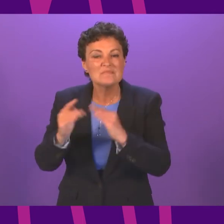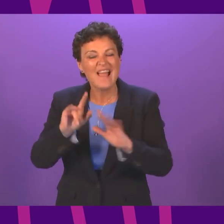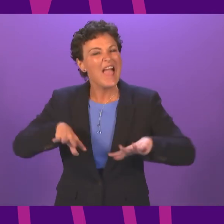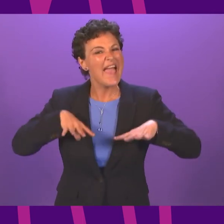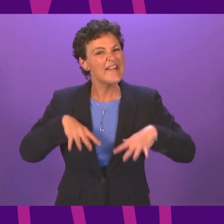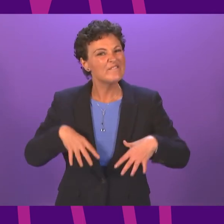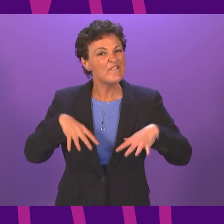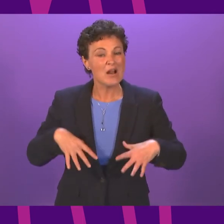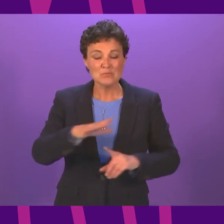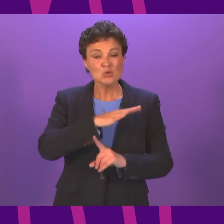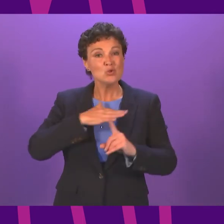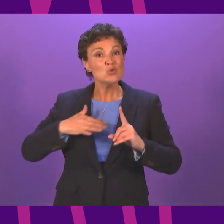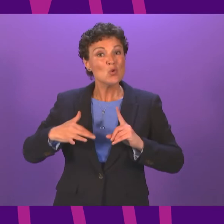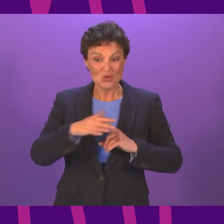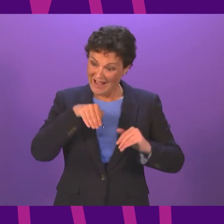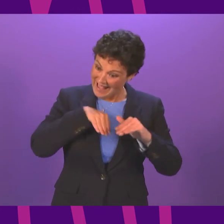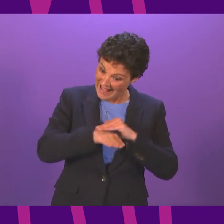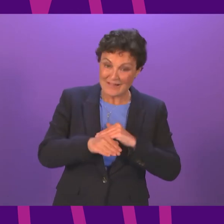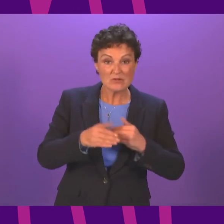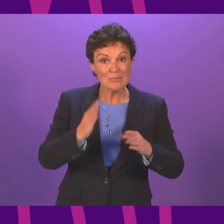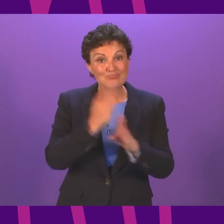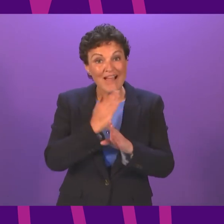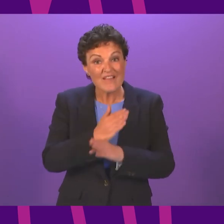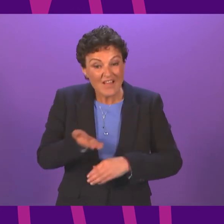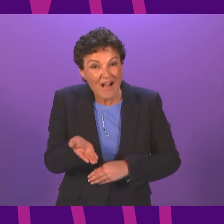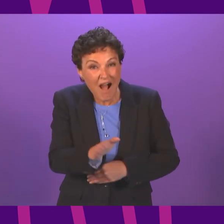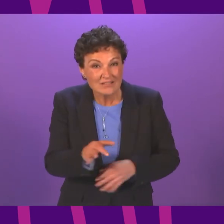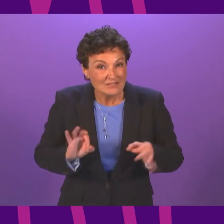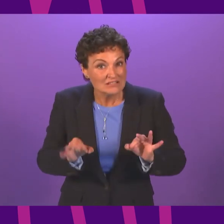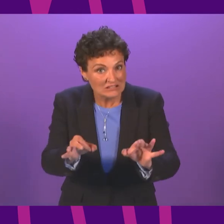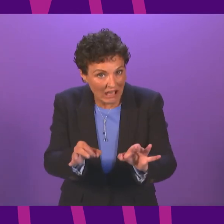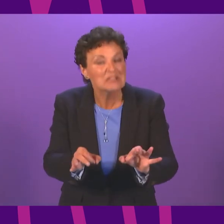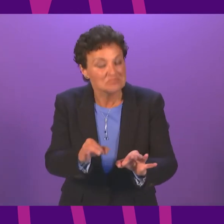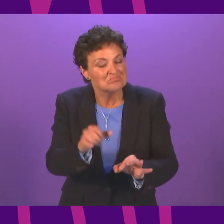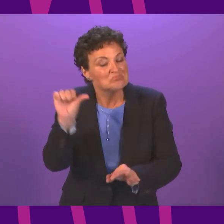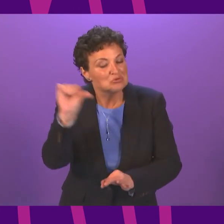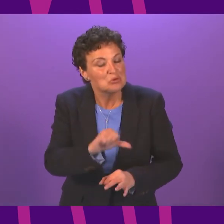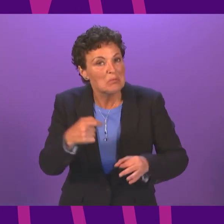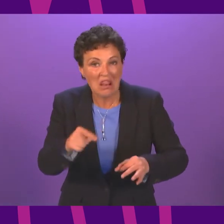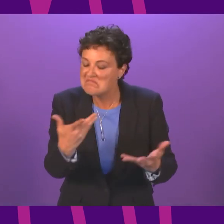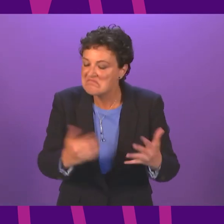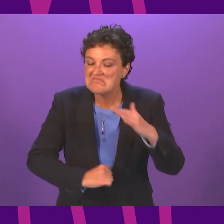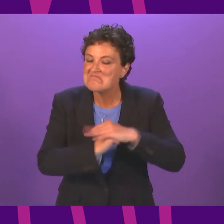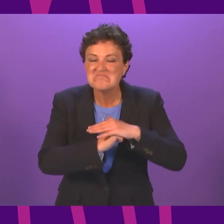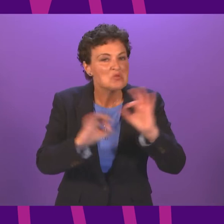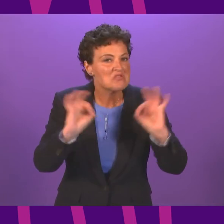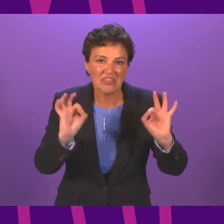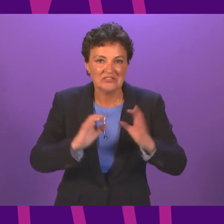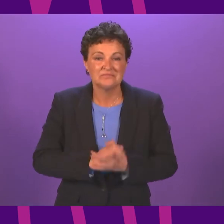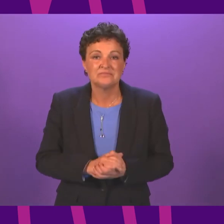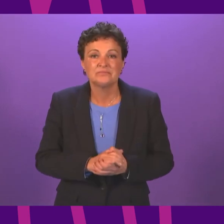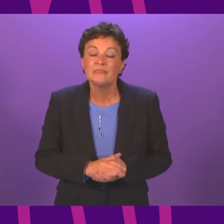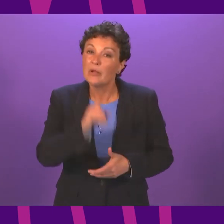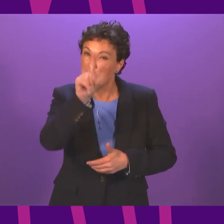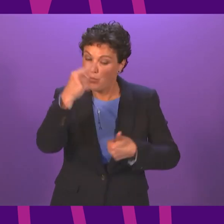gatherings of any size will be allowed. We will, however, keep in place temporarily the rules and processes currently applicable